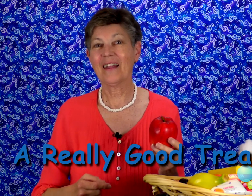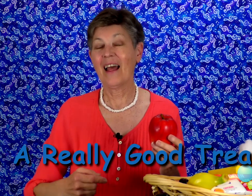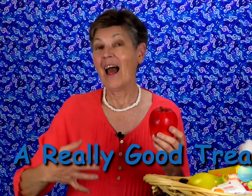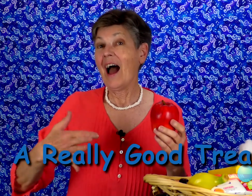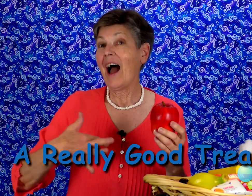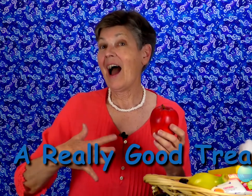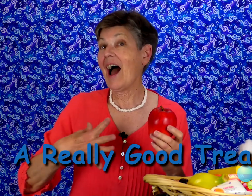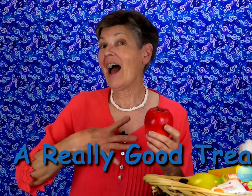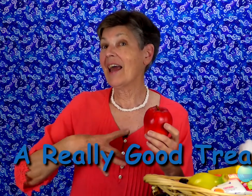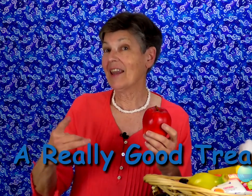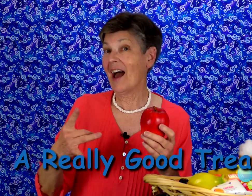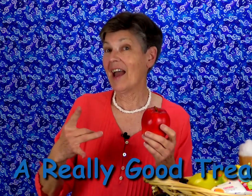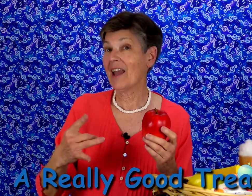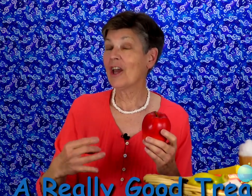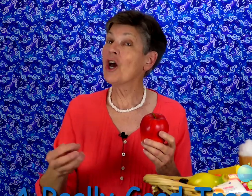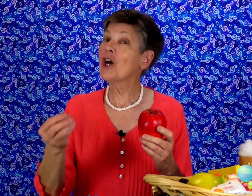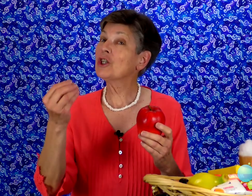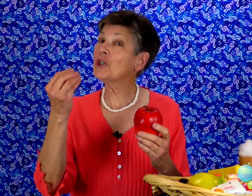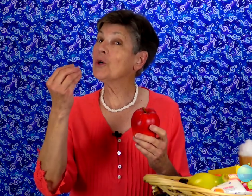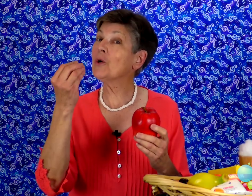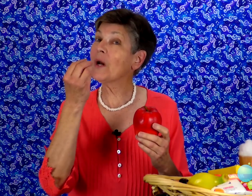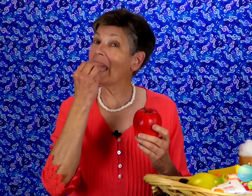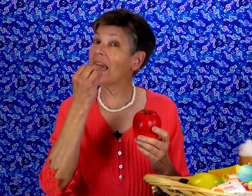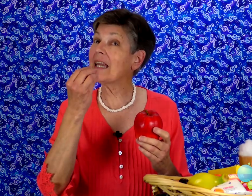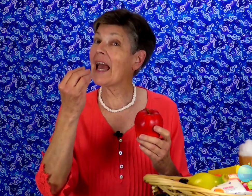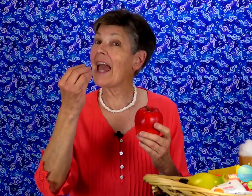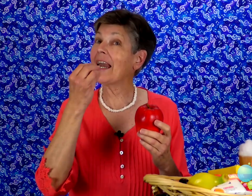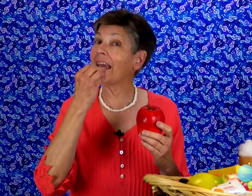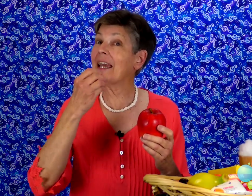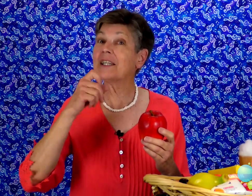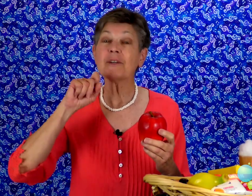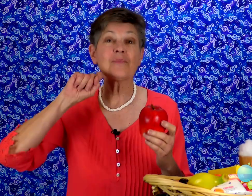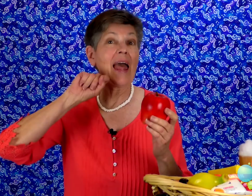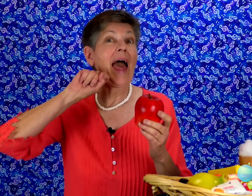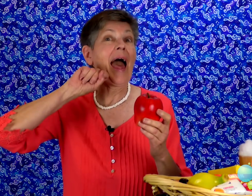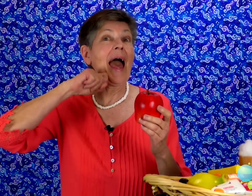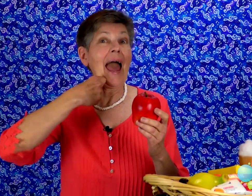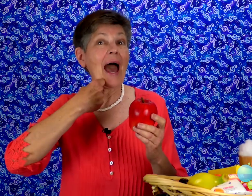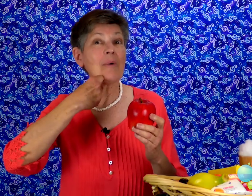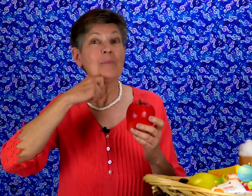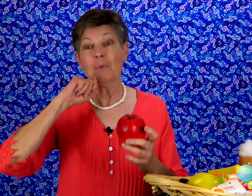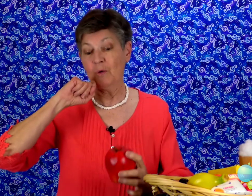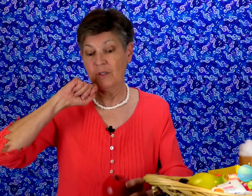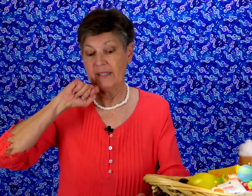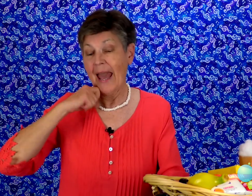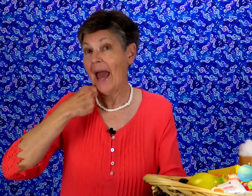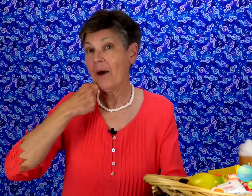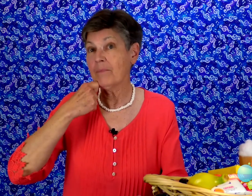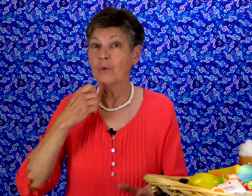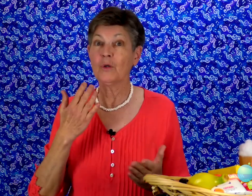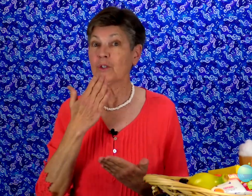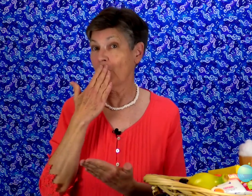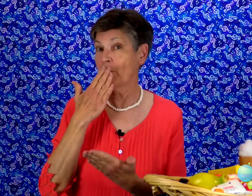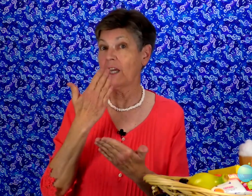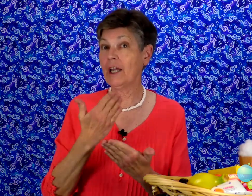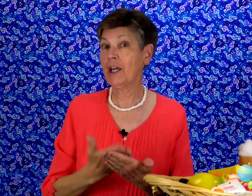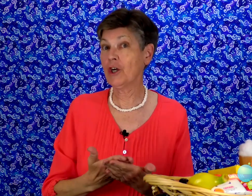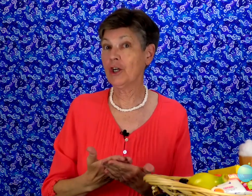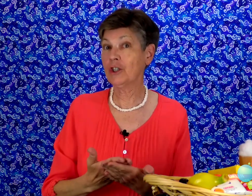I like to eat and eat. Apples, apples are really good